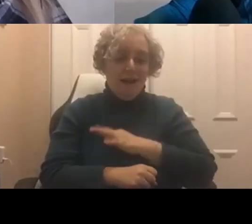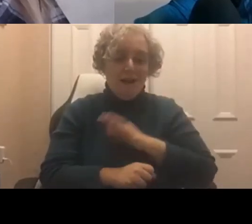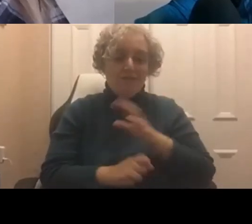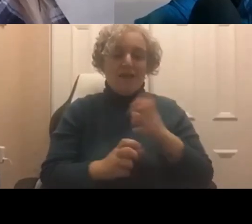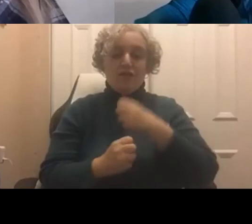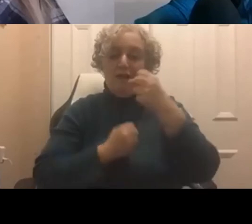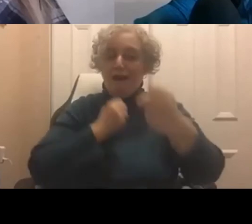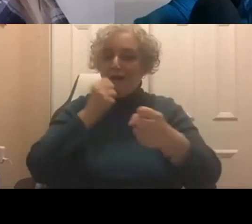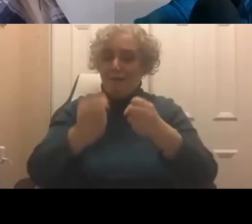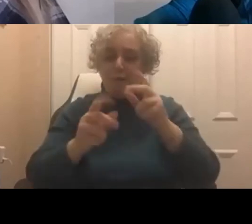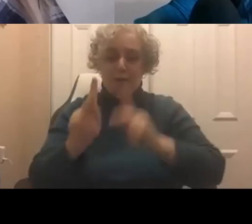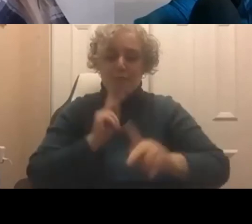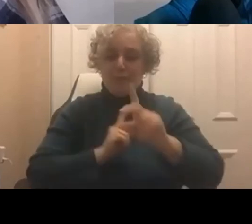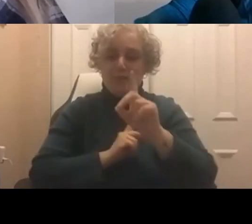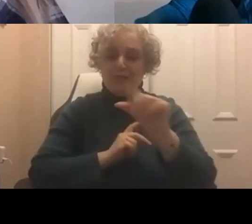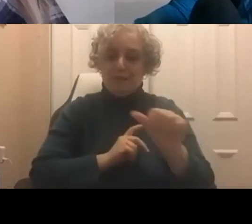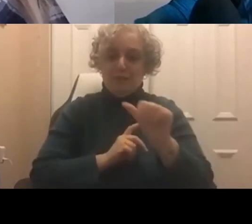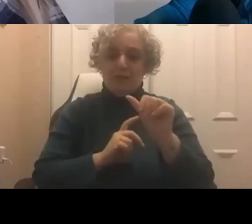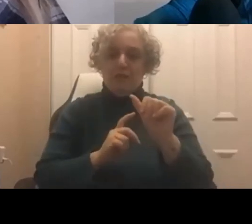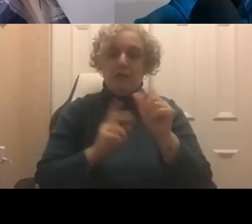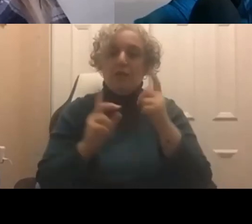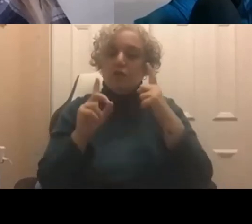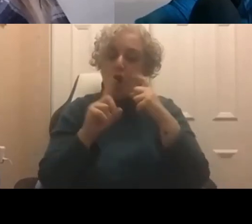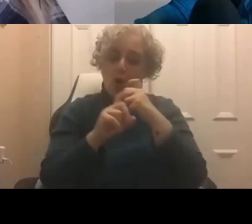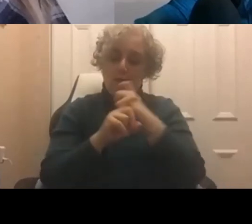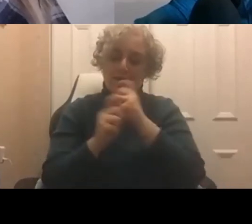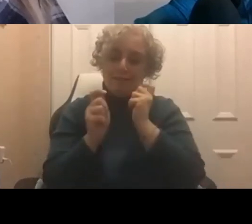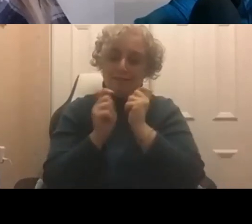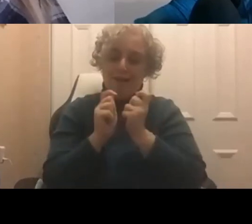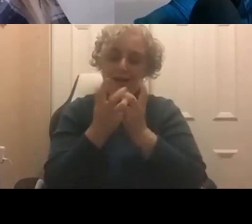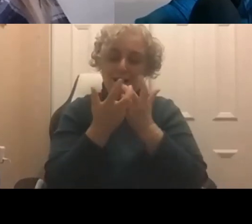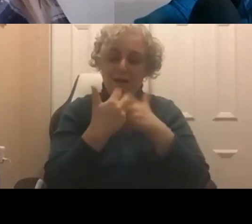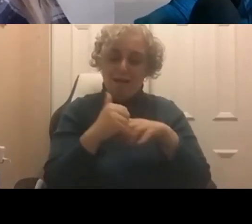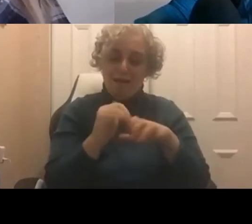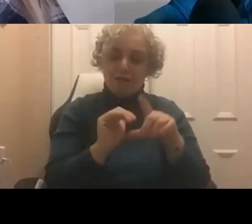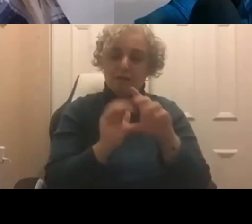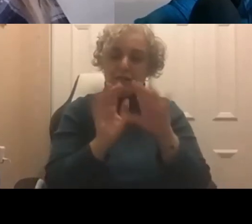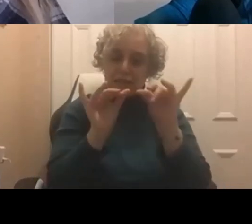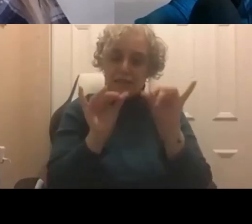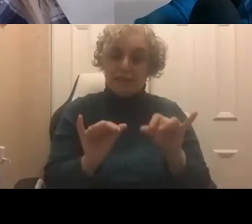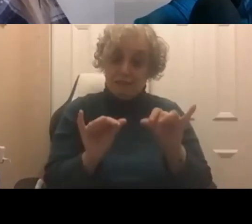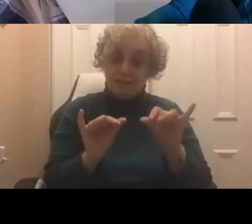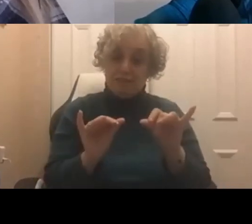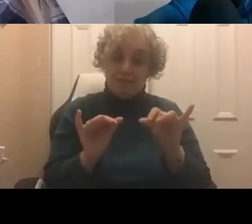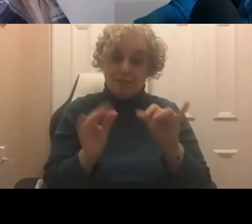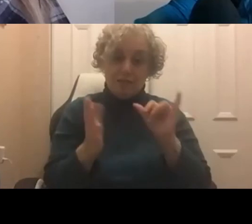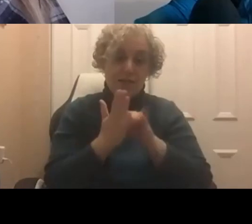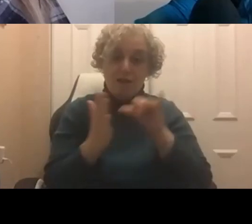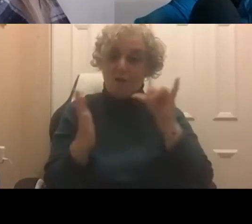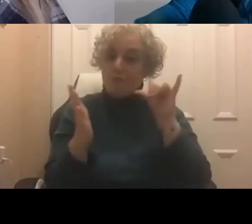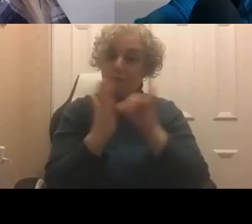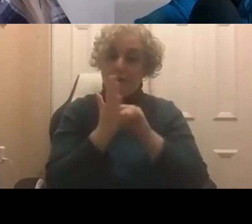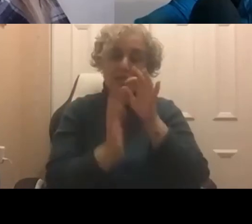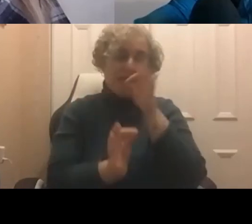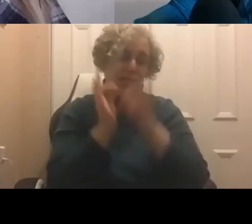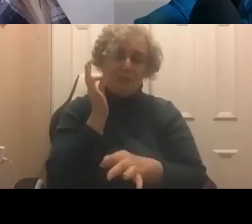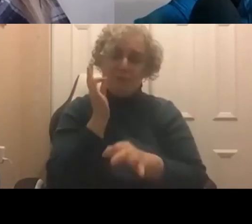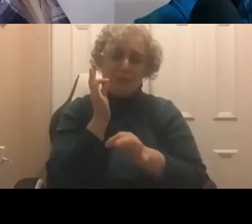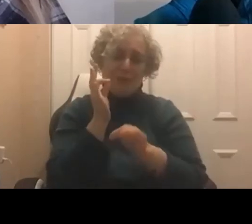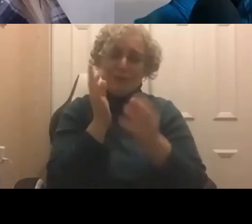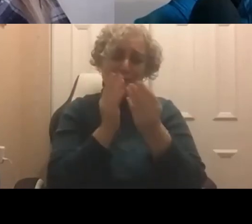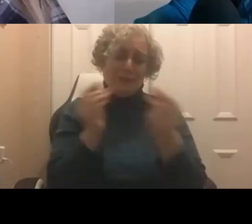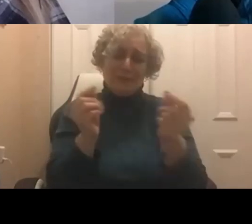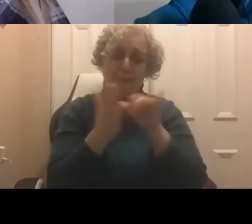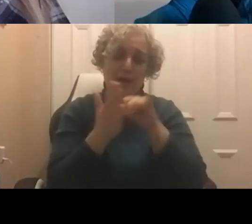is a complex adaptive system. So, we need a, we can't have a simplistic solution to a